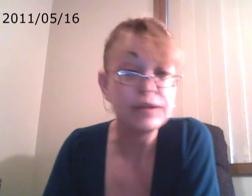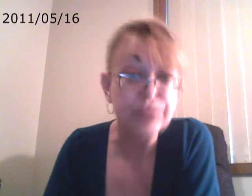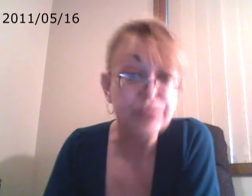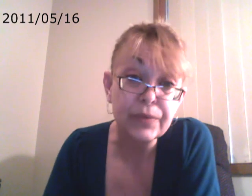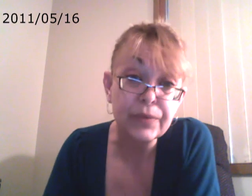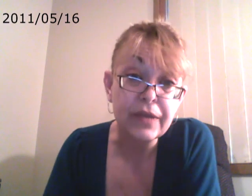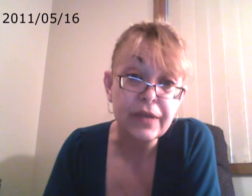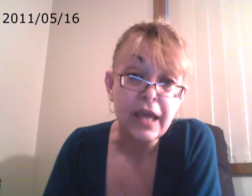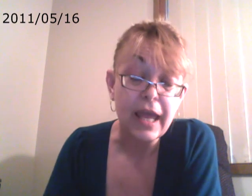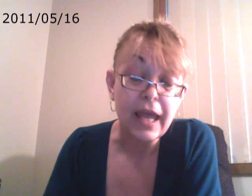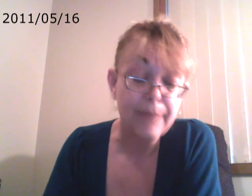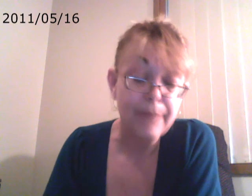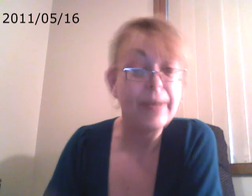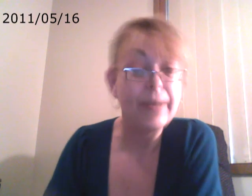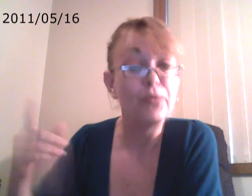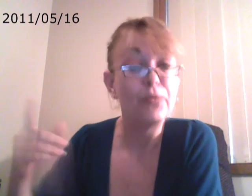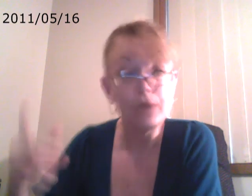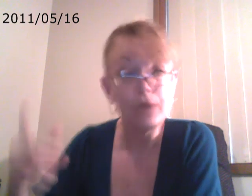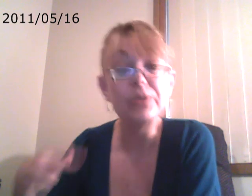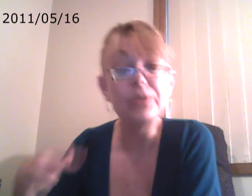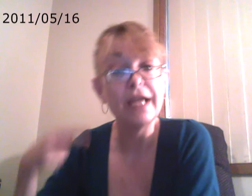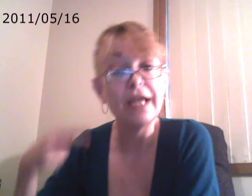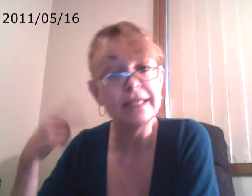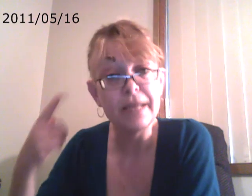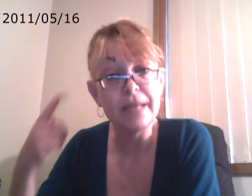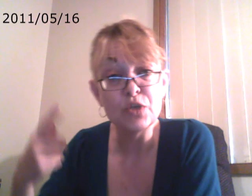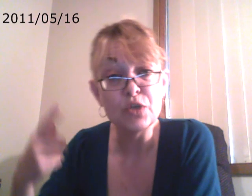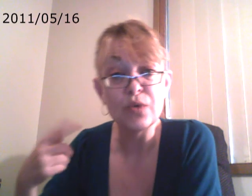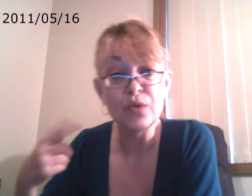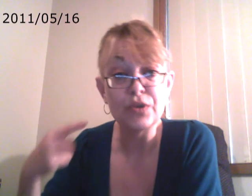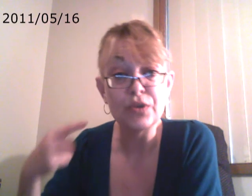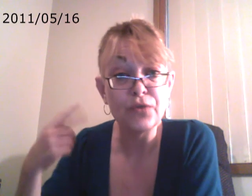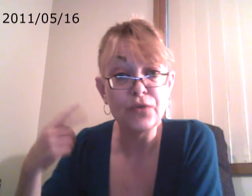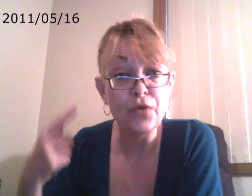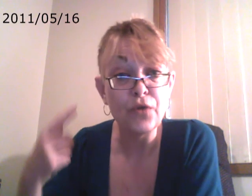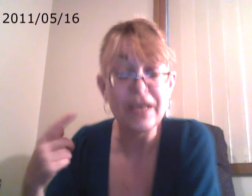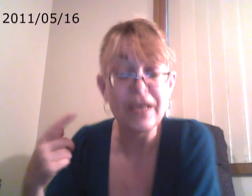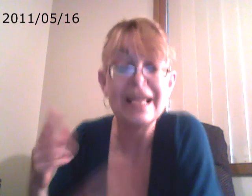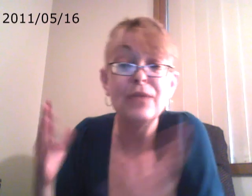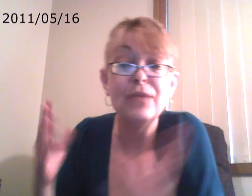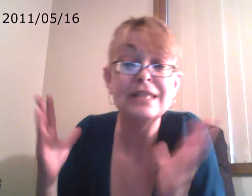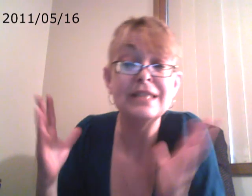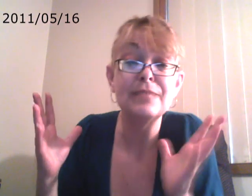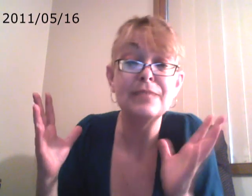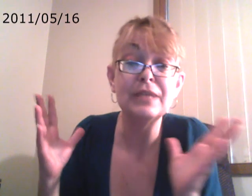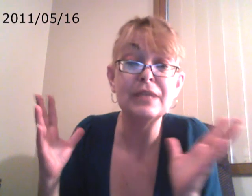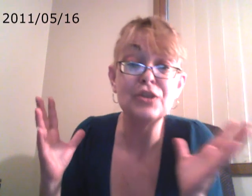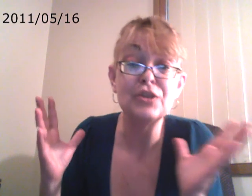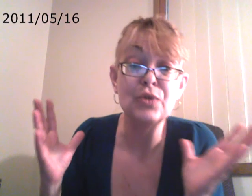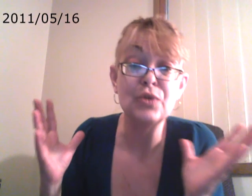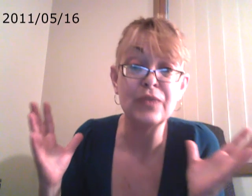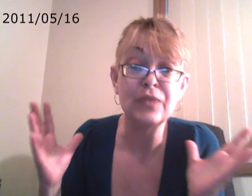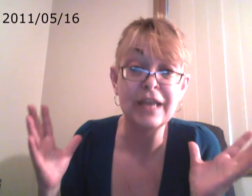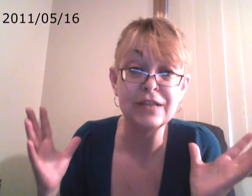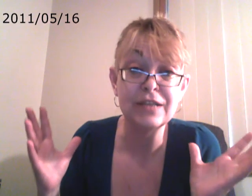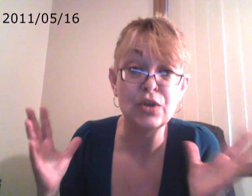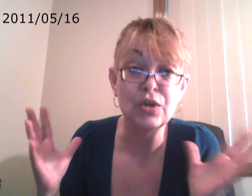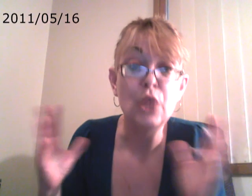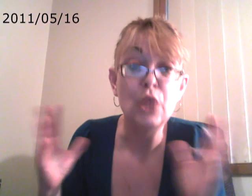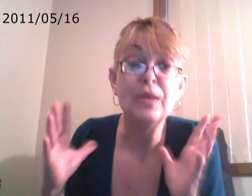truth. But we're replaying the same stories over and over again. And we simply don't know the answer. We